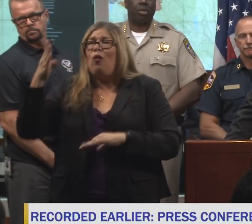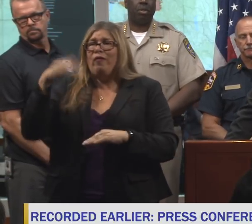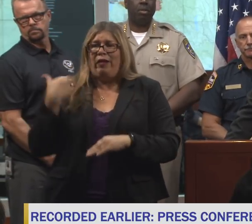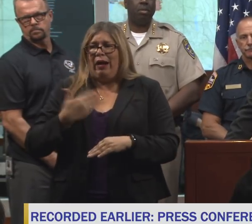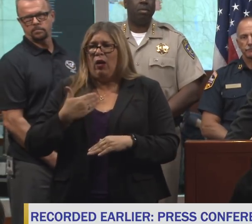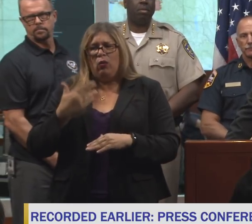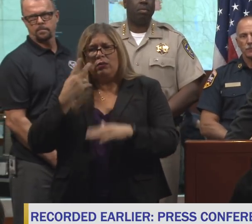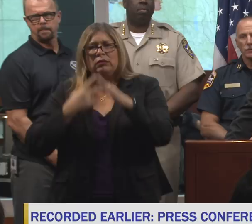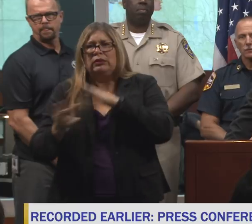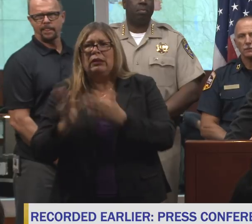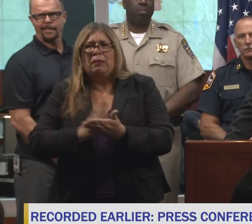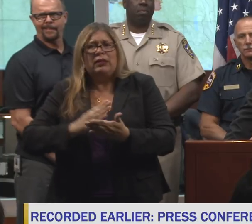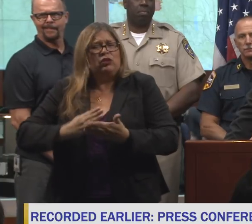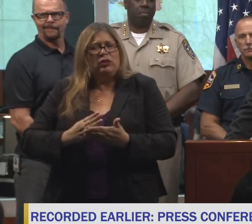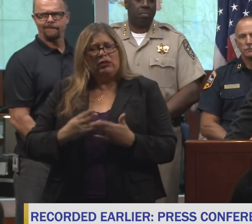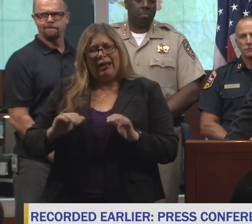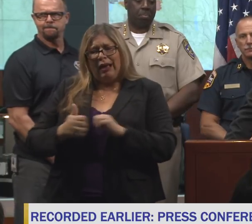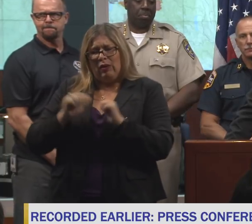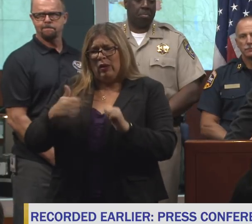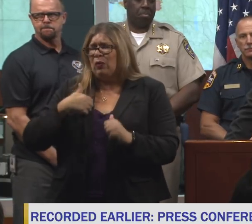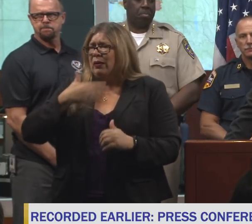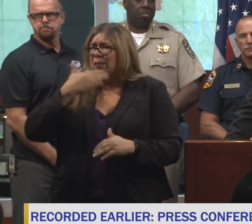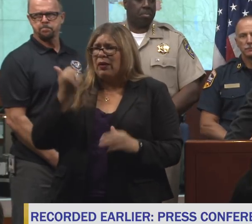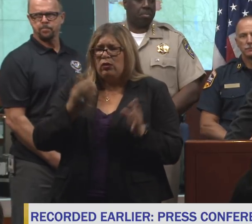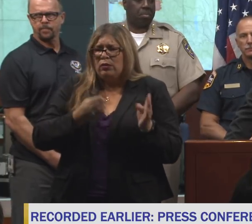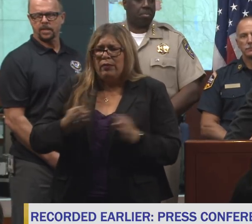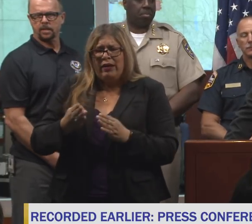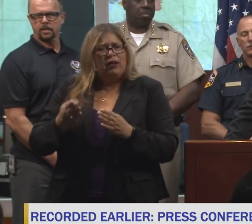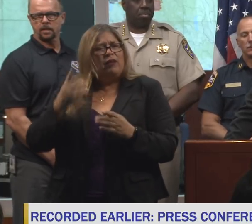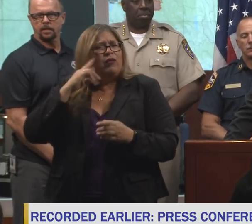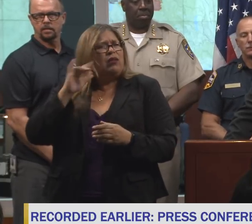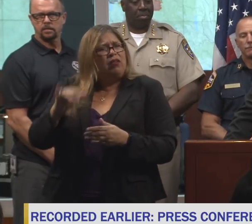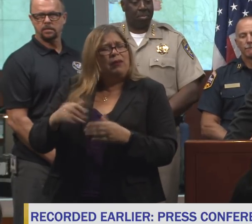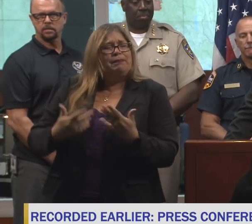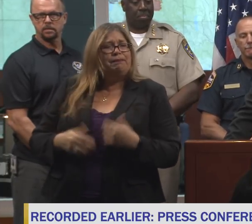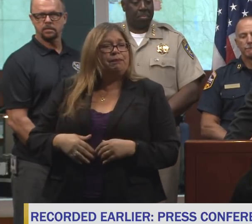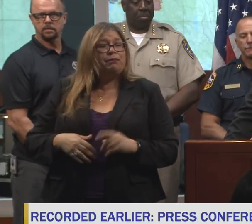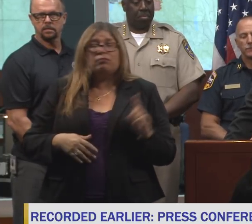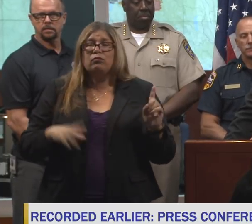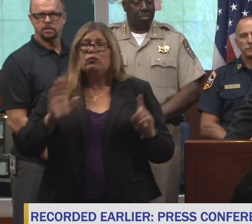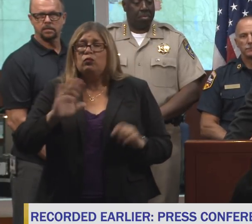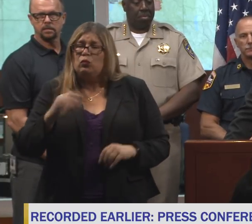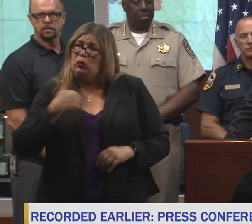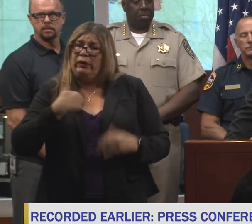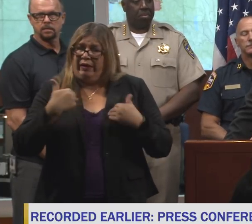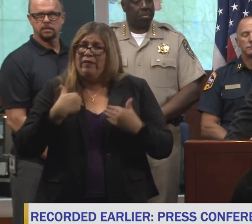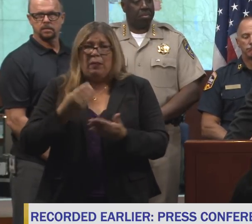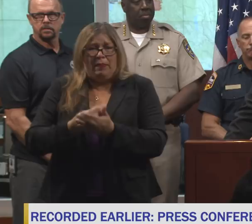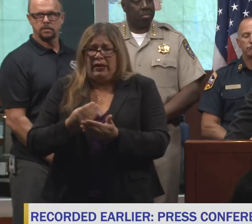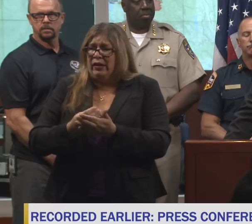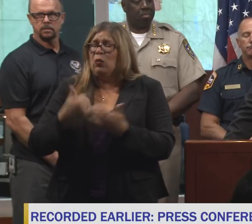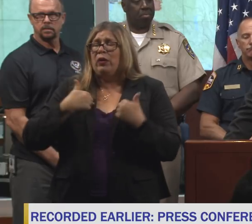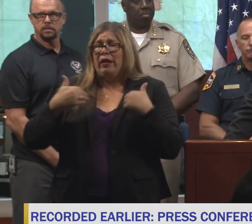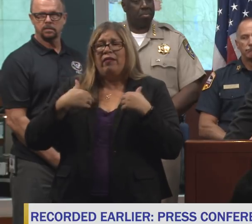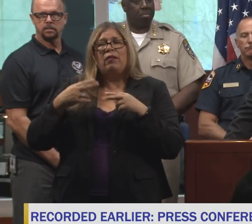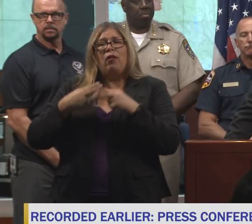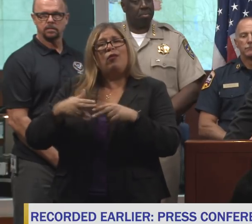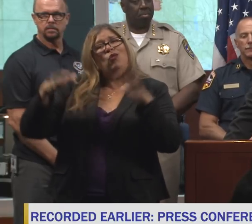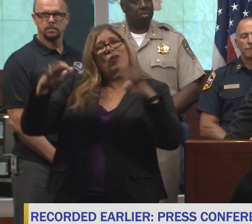the past several years. What more needs to be done to close that gap? Well, we have the money there. We have a rainy day fund.